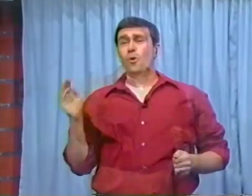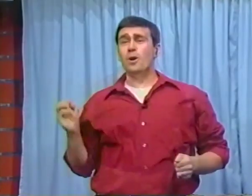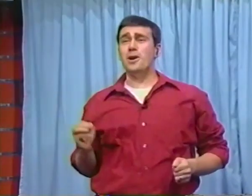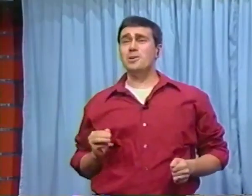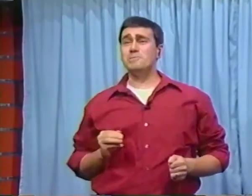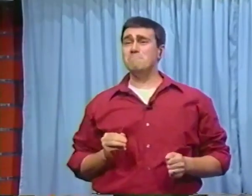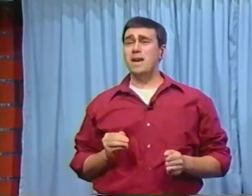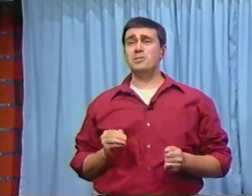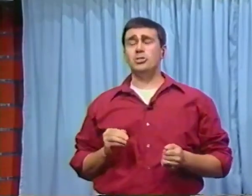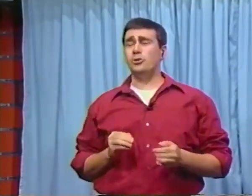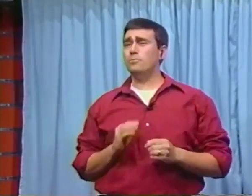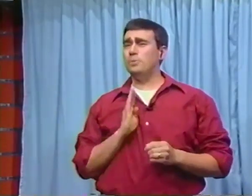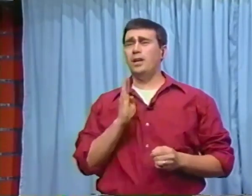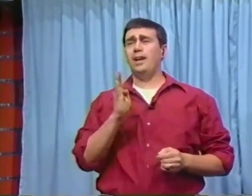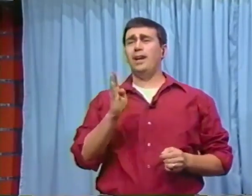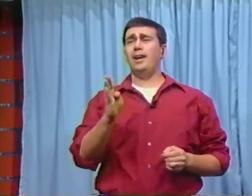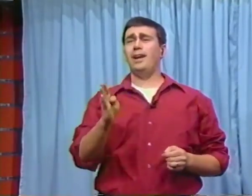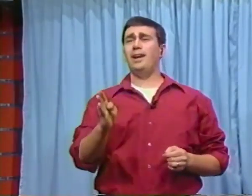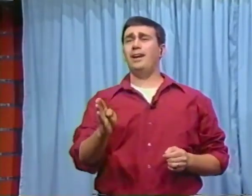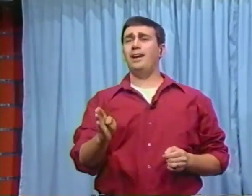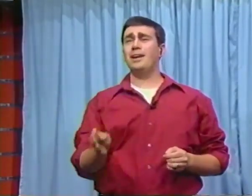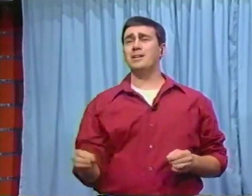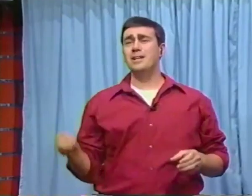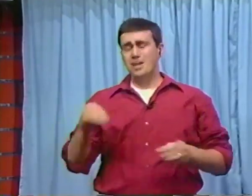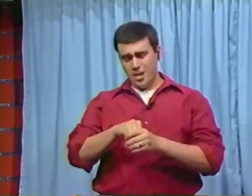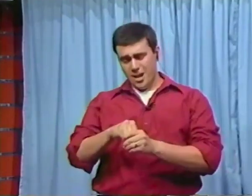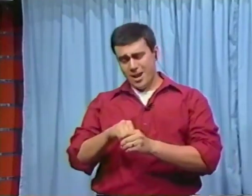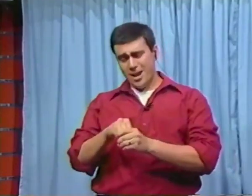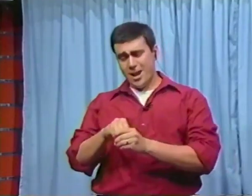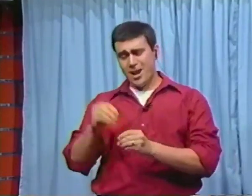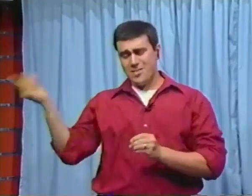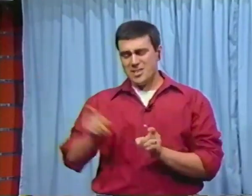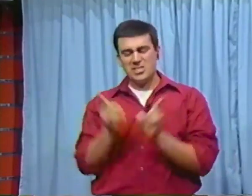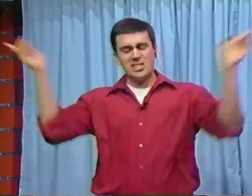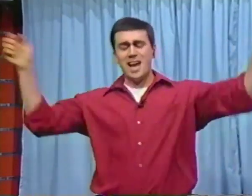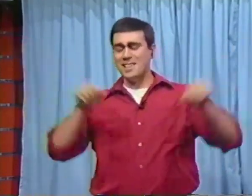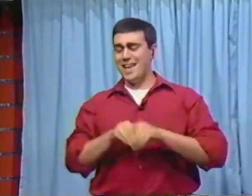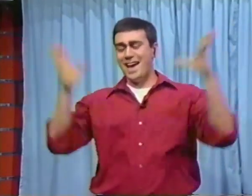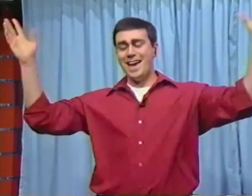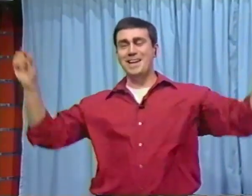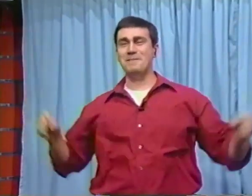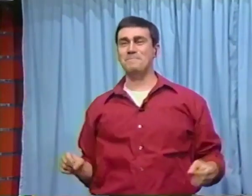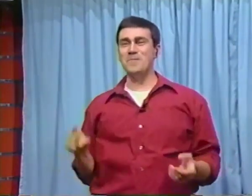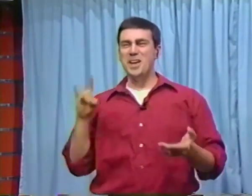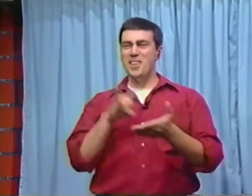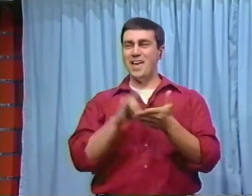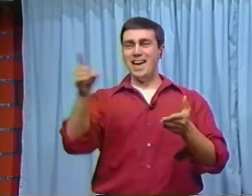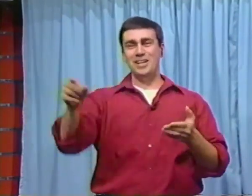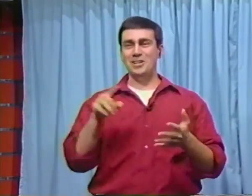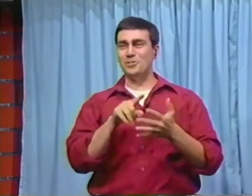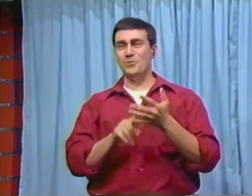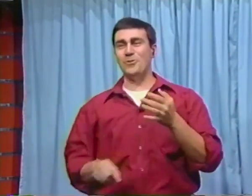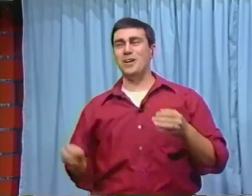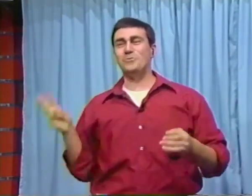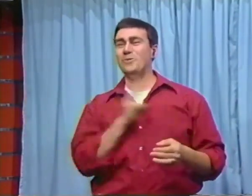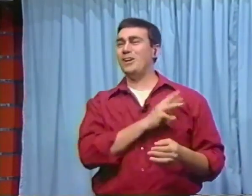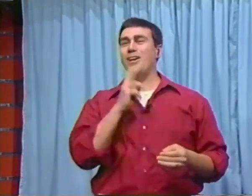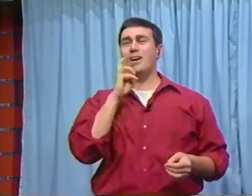was meant to be In the starlight that is what we